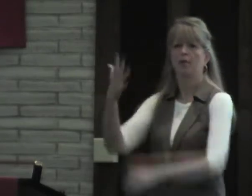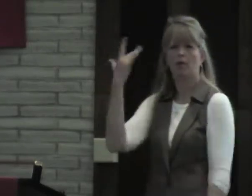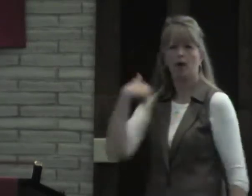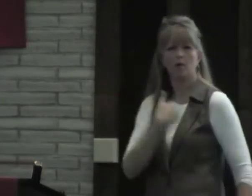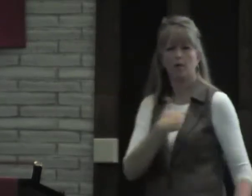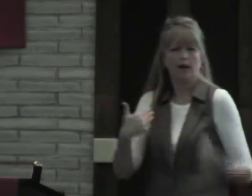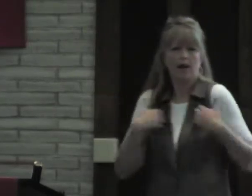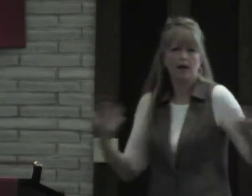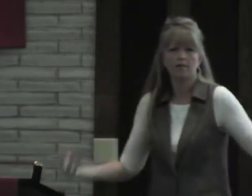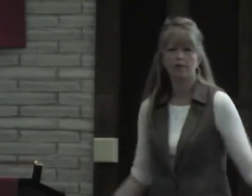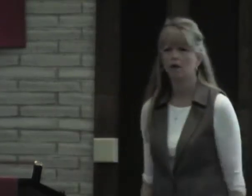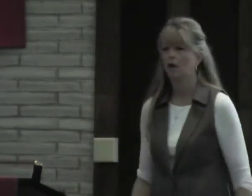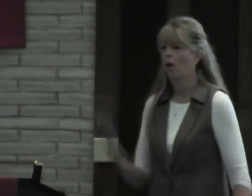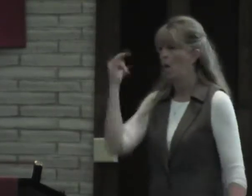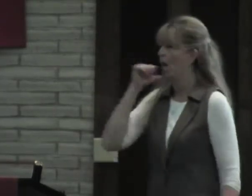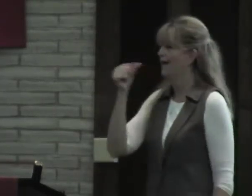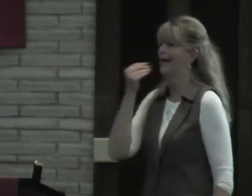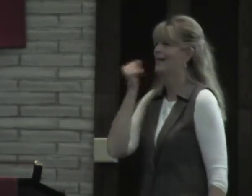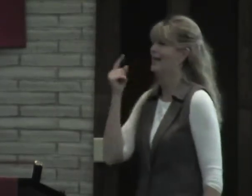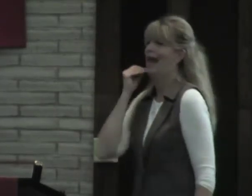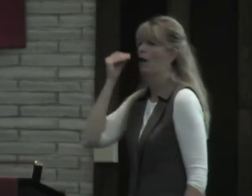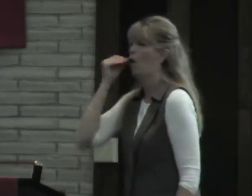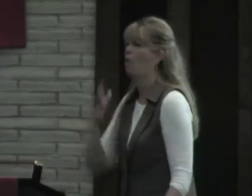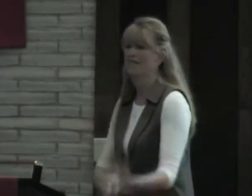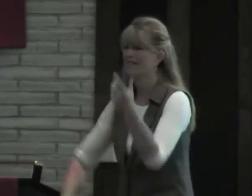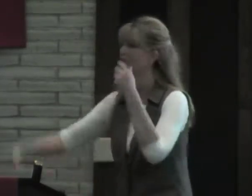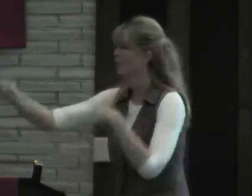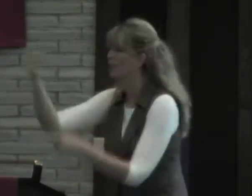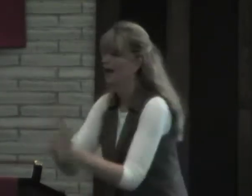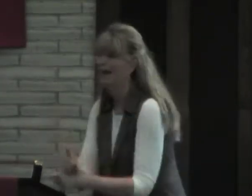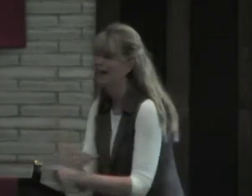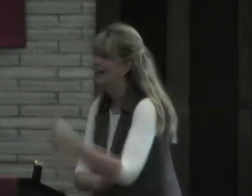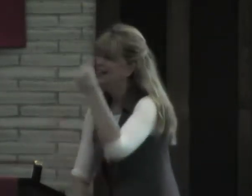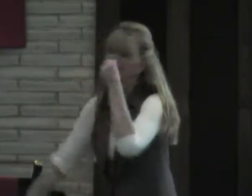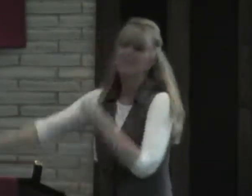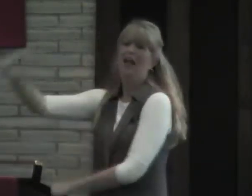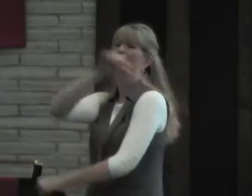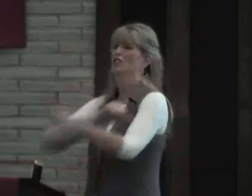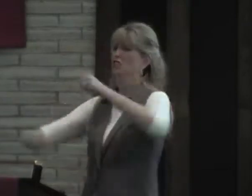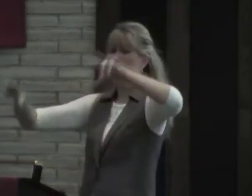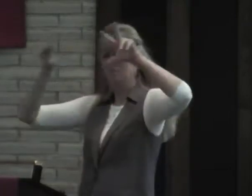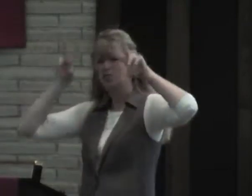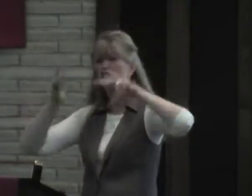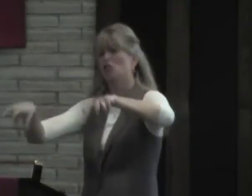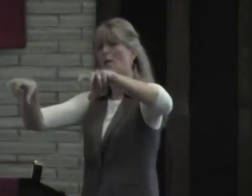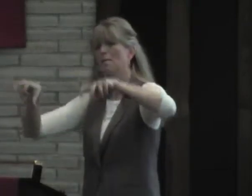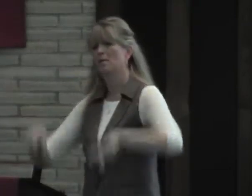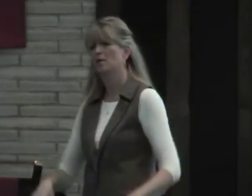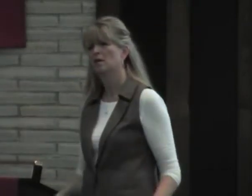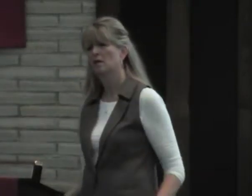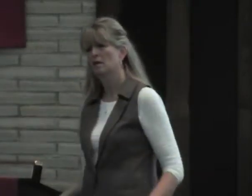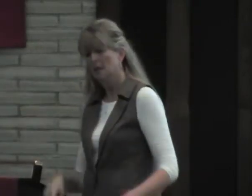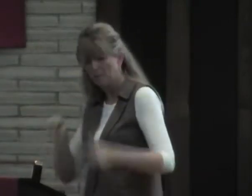Why do you think we have four pedal blessings every year? Why not just eat at home? Right. It's fellowship. It's a charge.